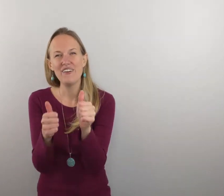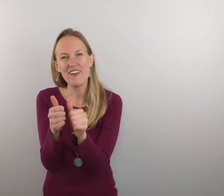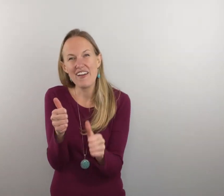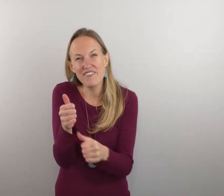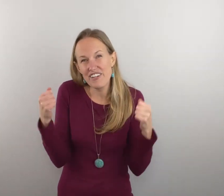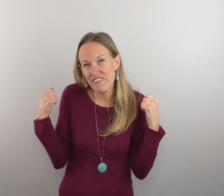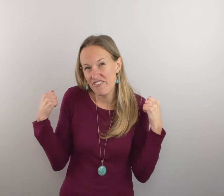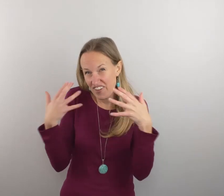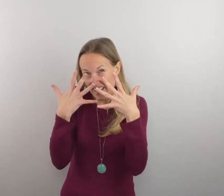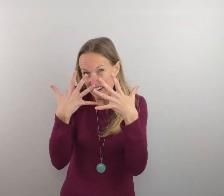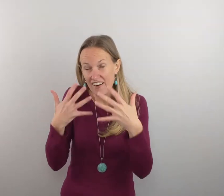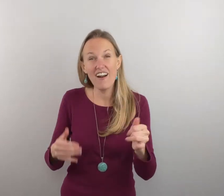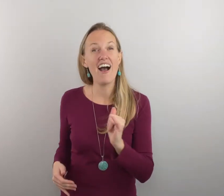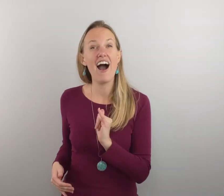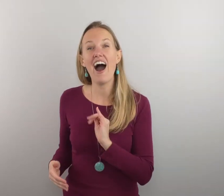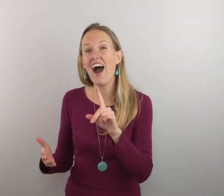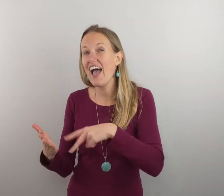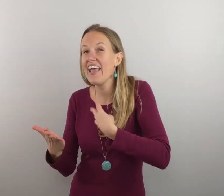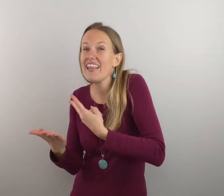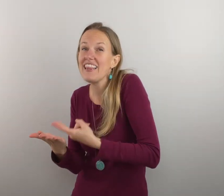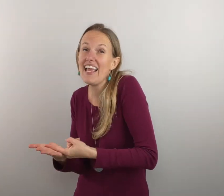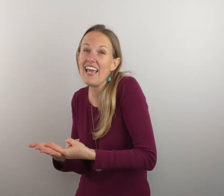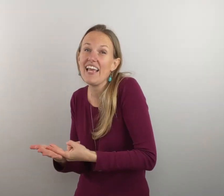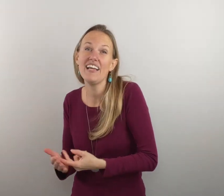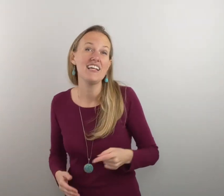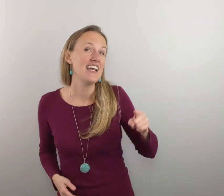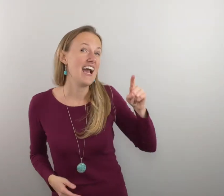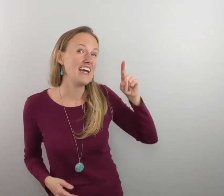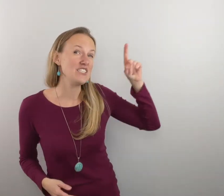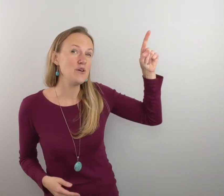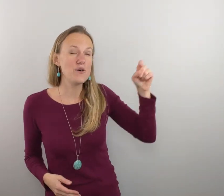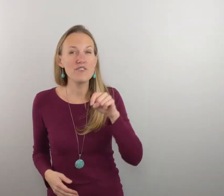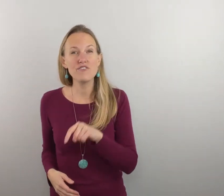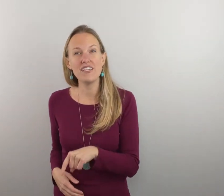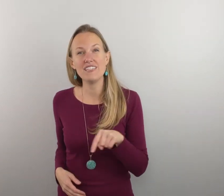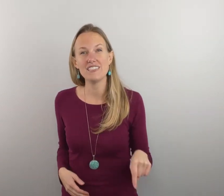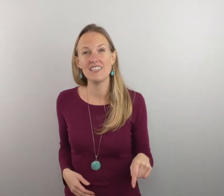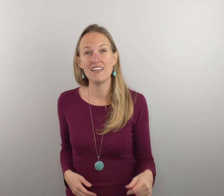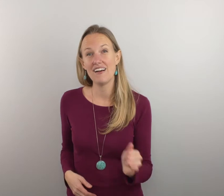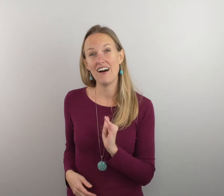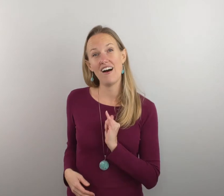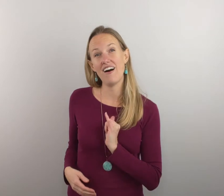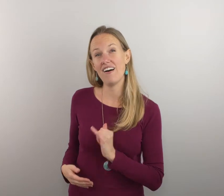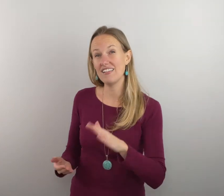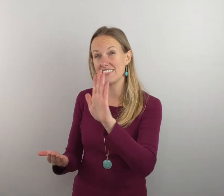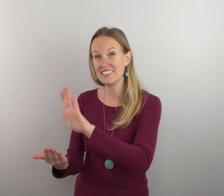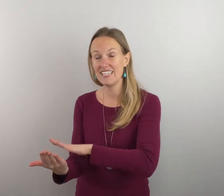every fear i lay at your feet i'll sing